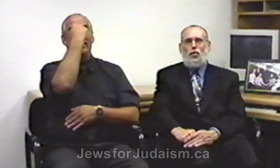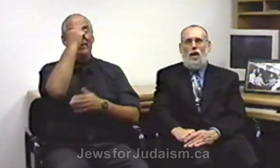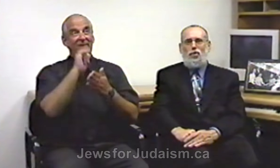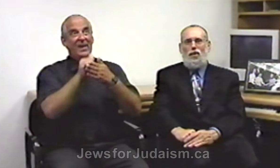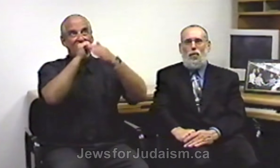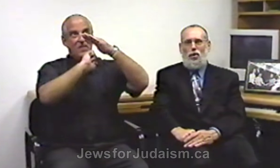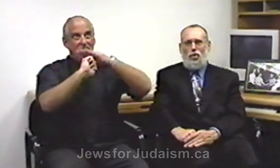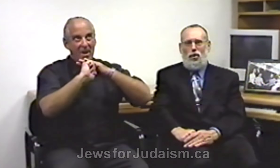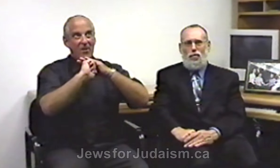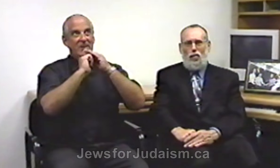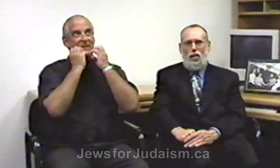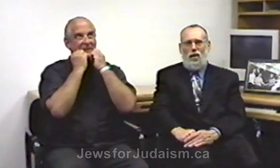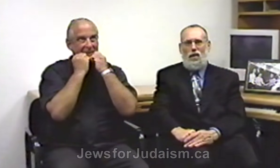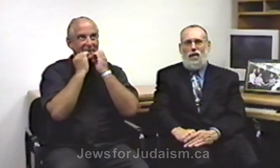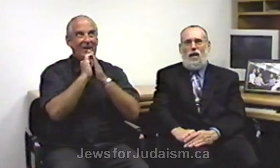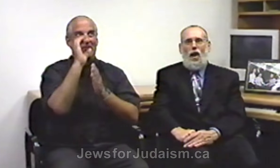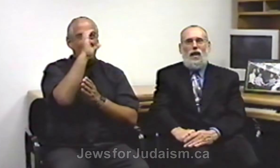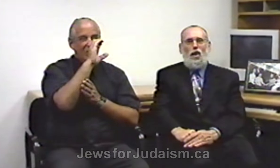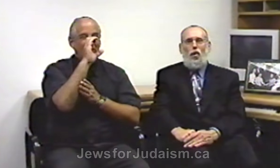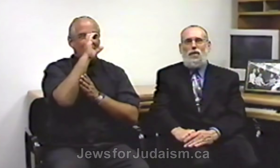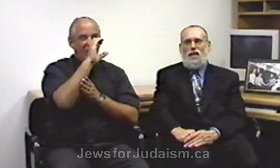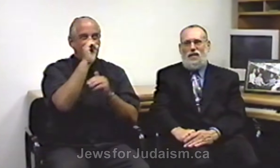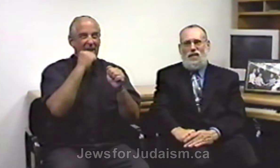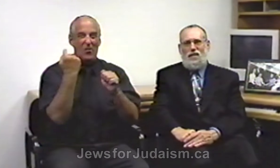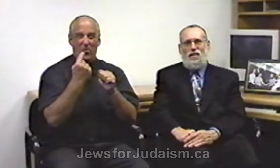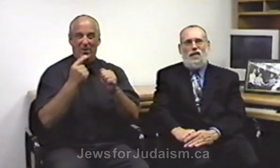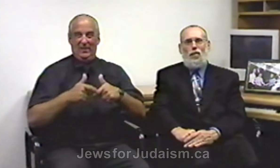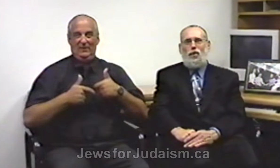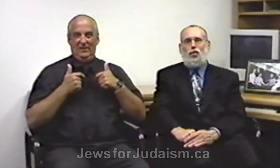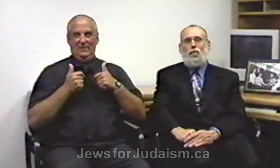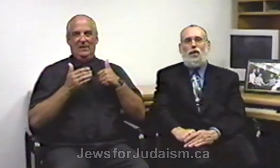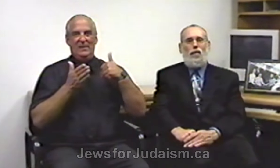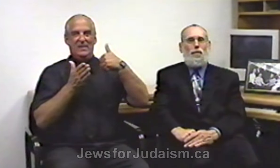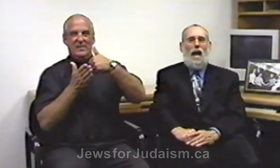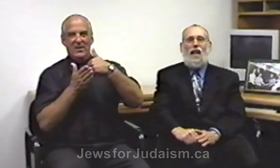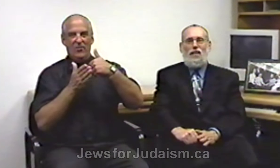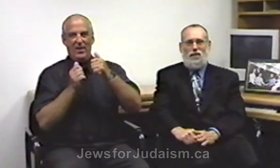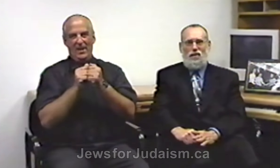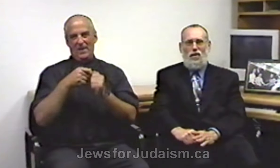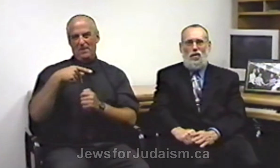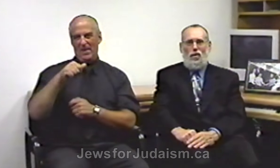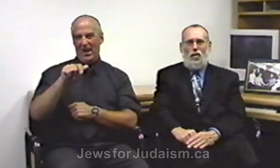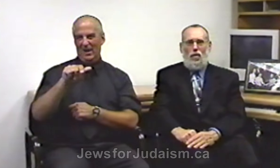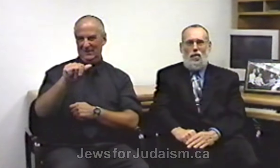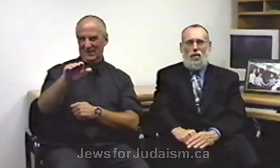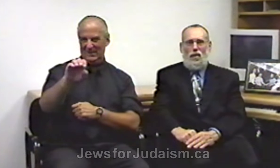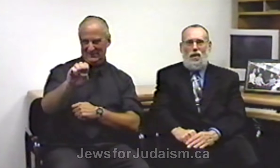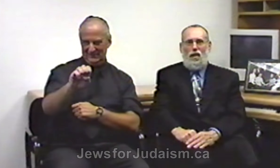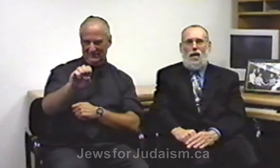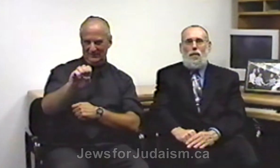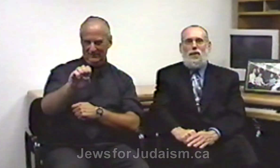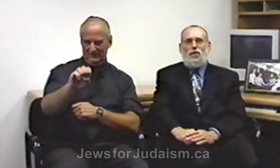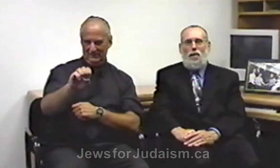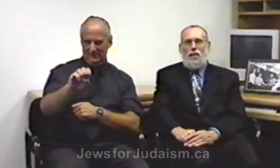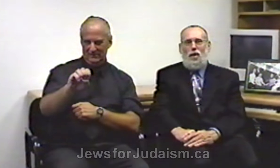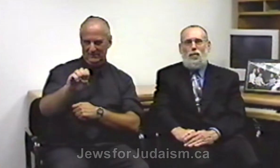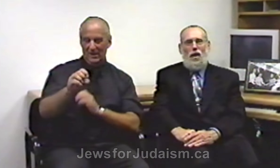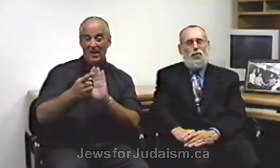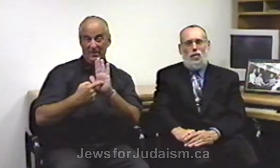treasure that we're looking for can only exist near a palace but sometimes we have to